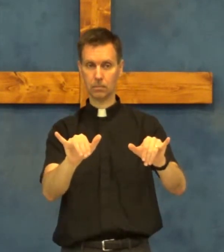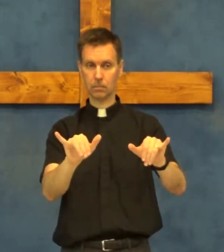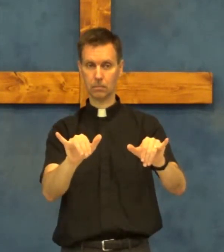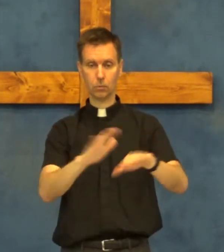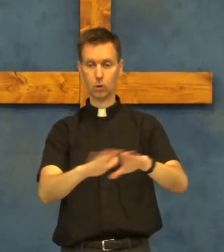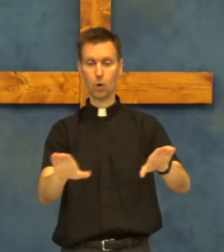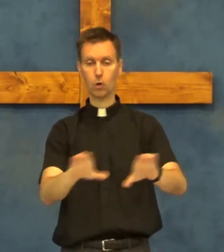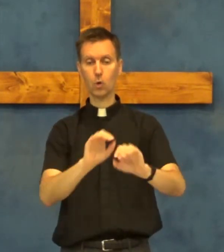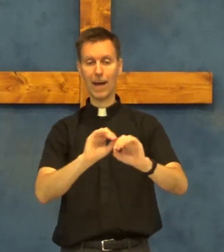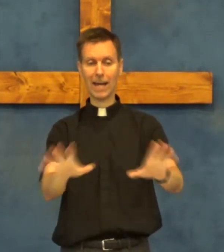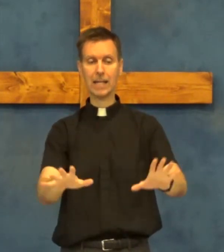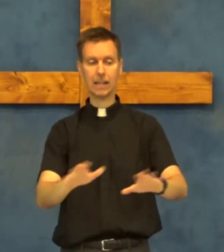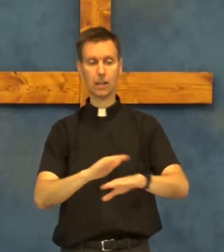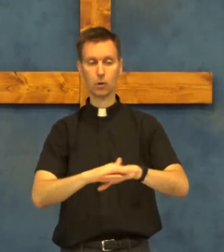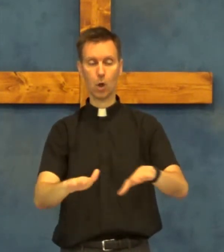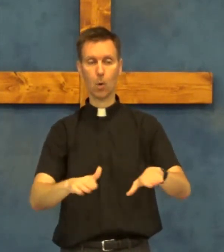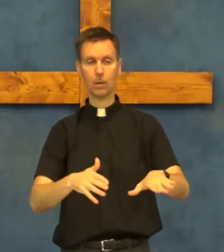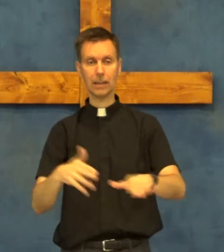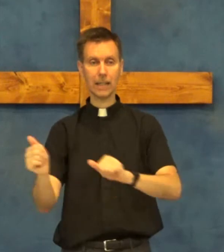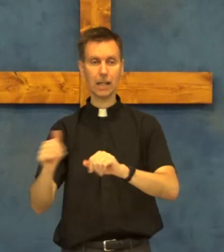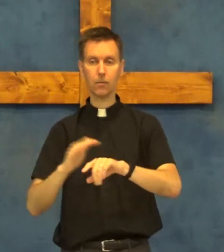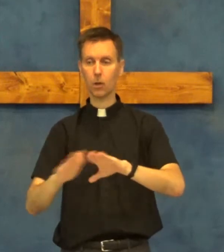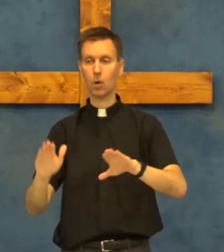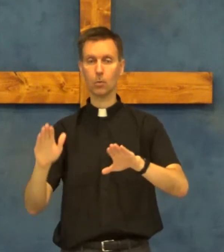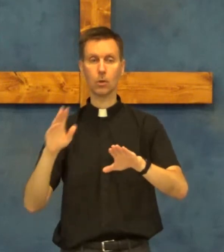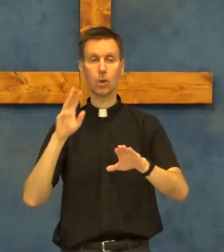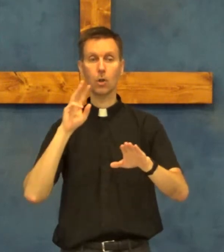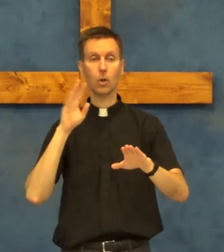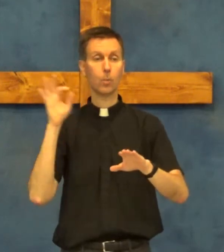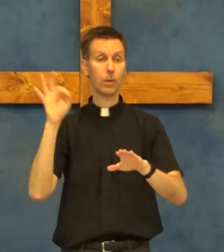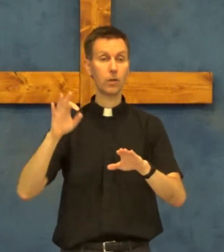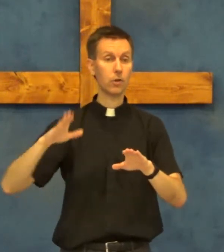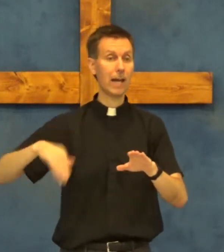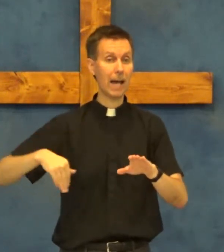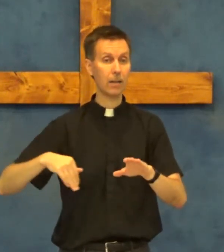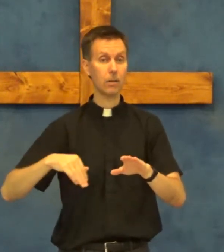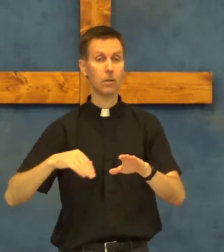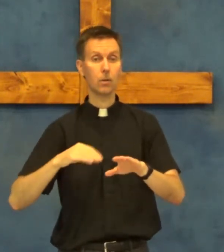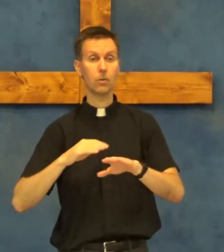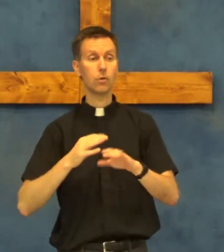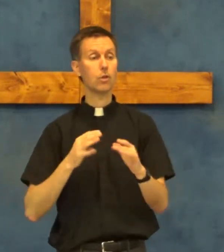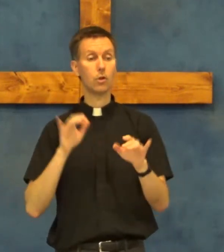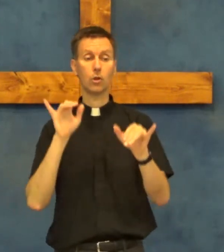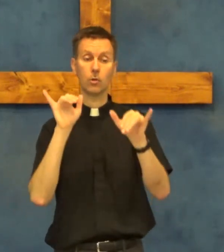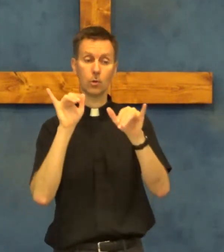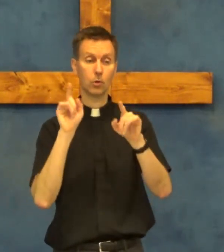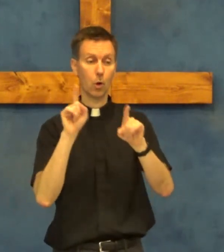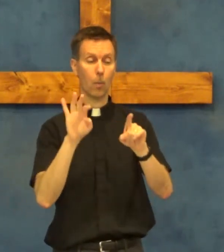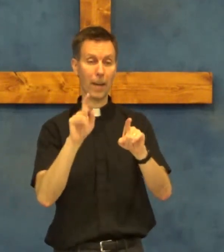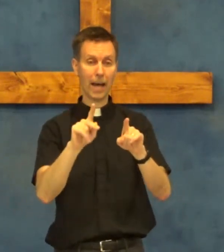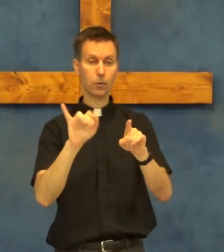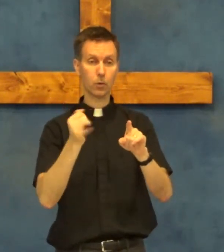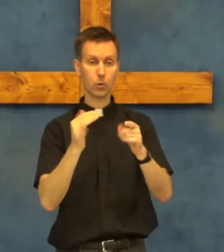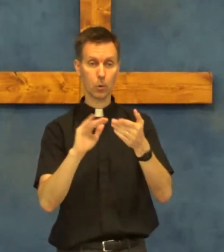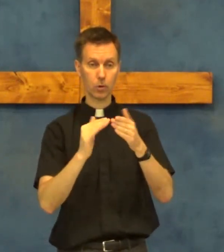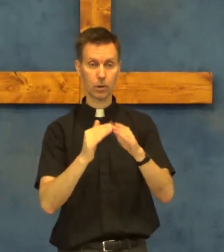don't do anything don't leave don't preach yet just go back to Jerusalem